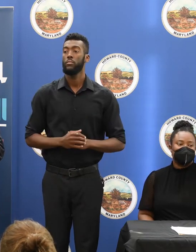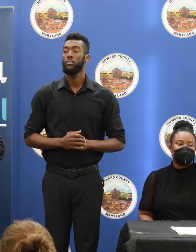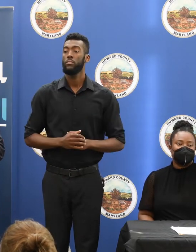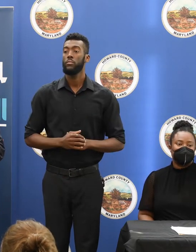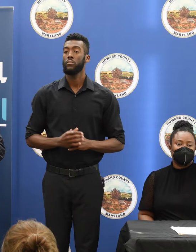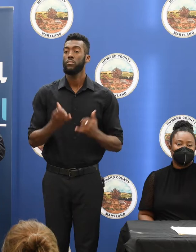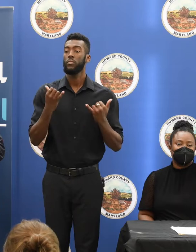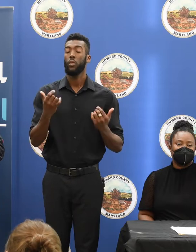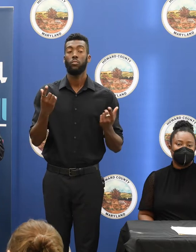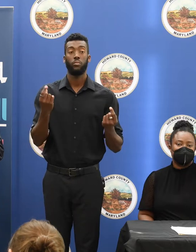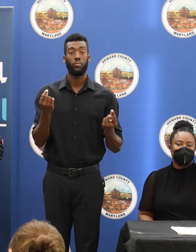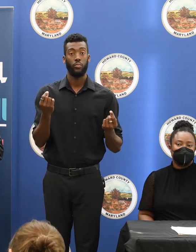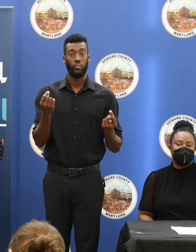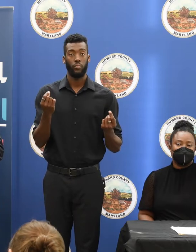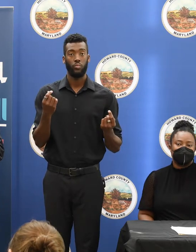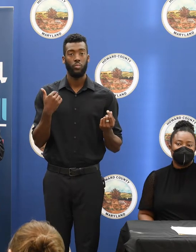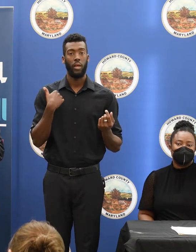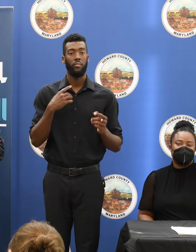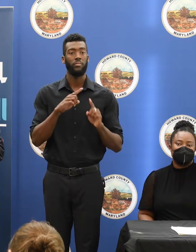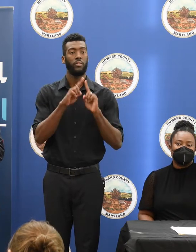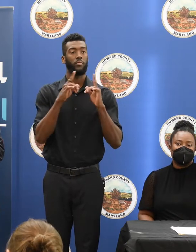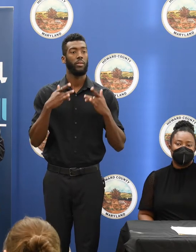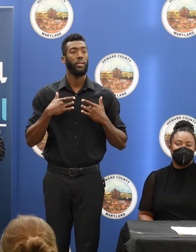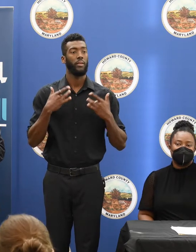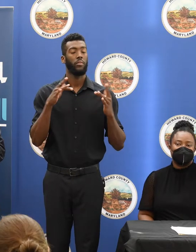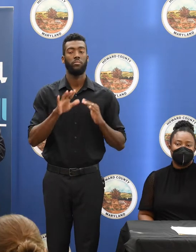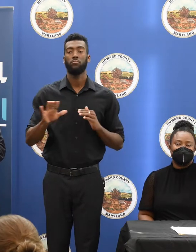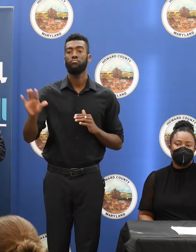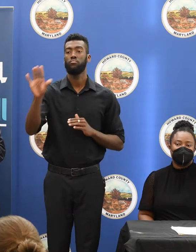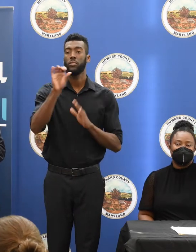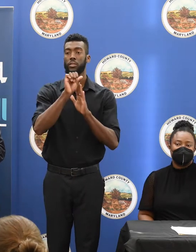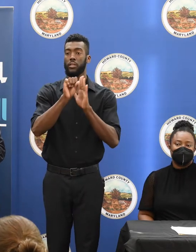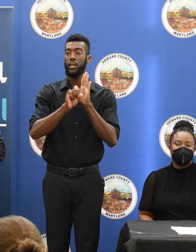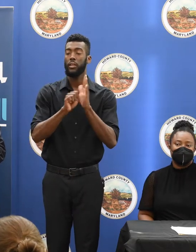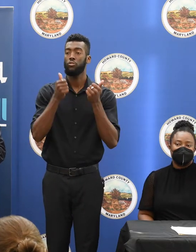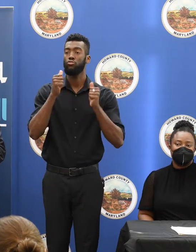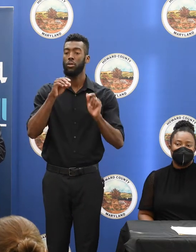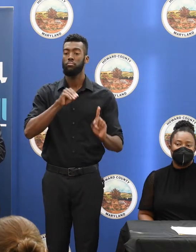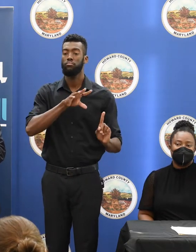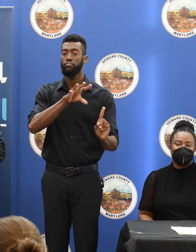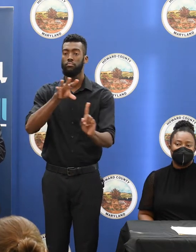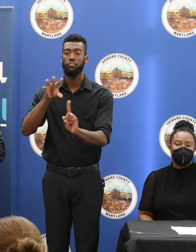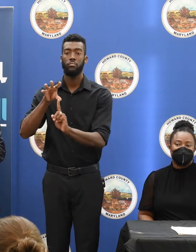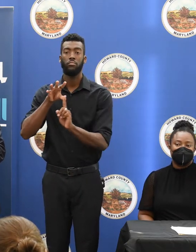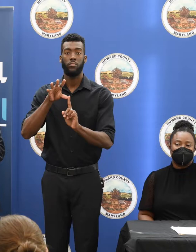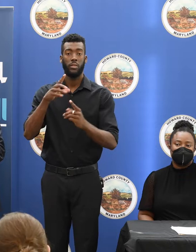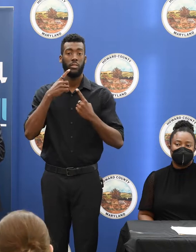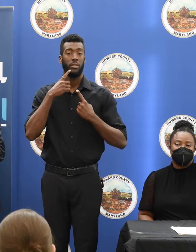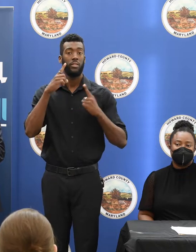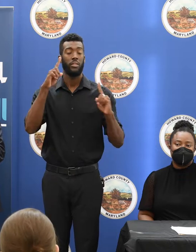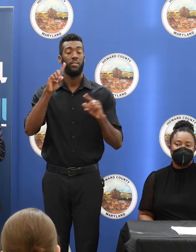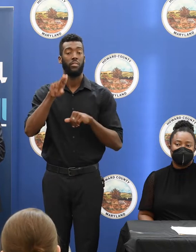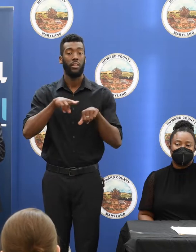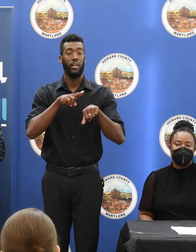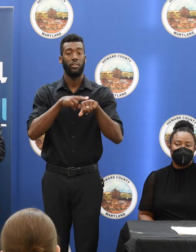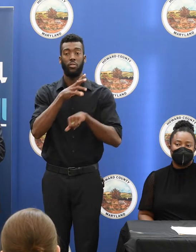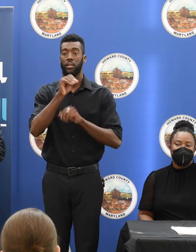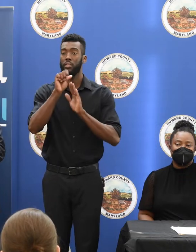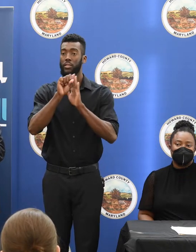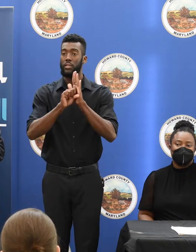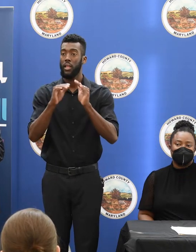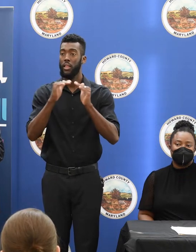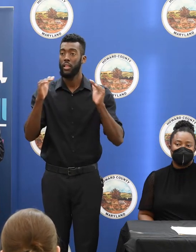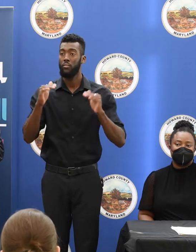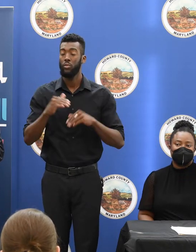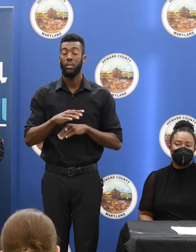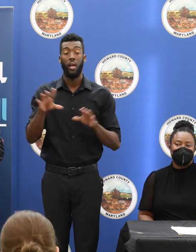is having events across the state to highlight the success at the national and state level and to talk